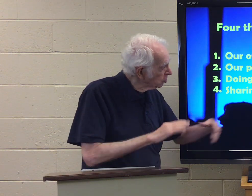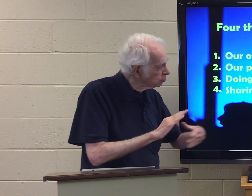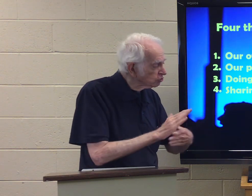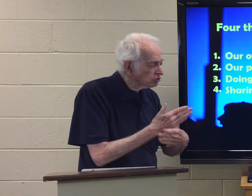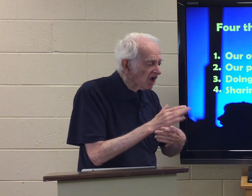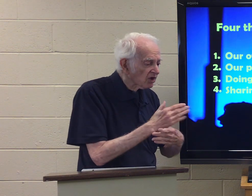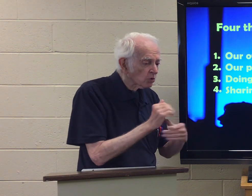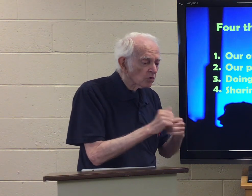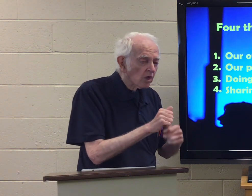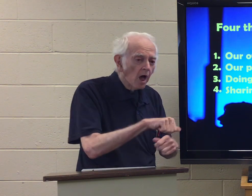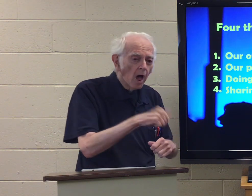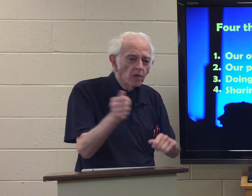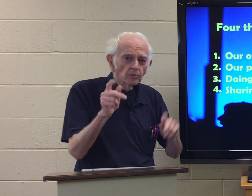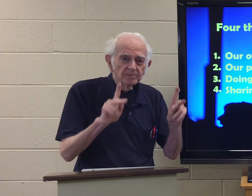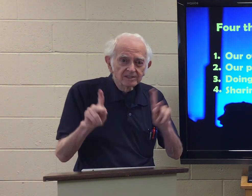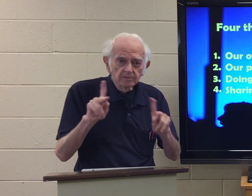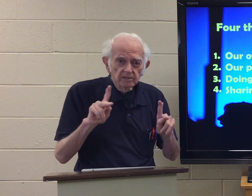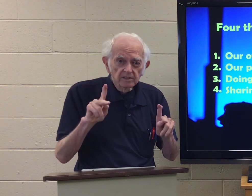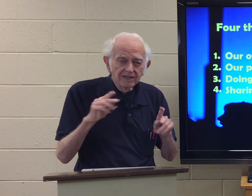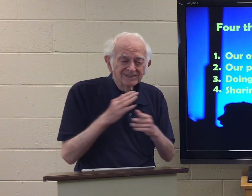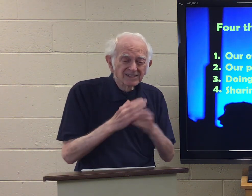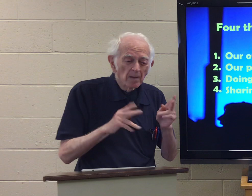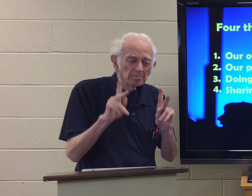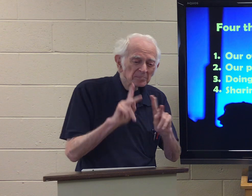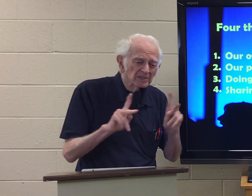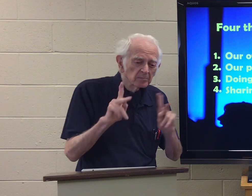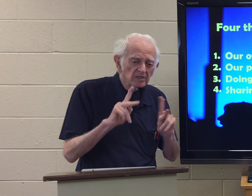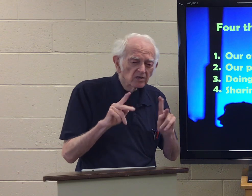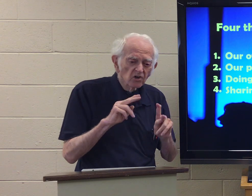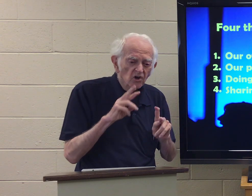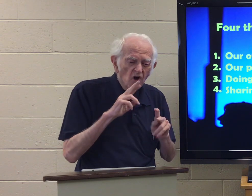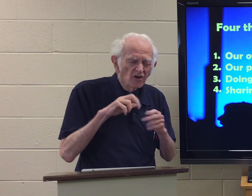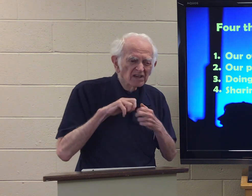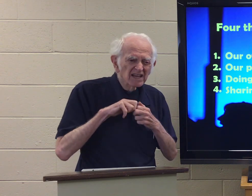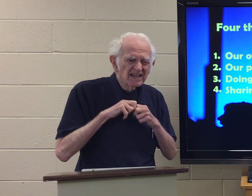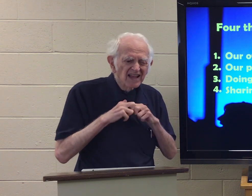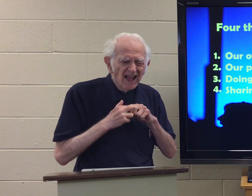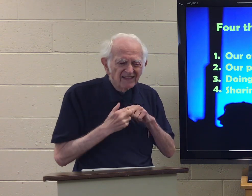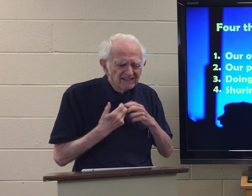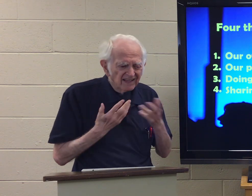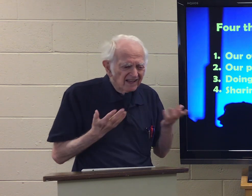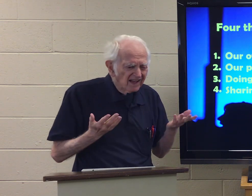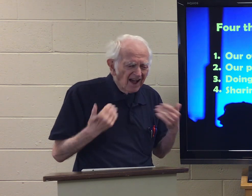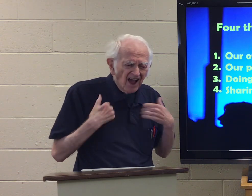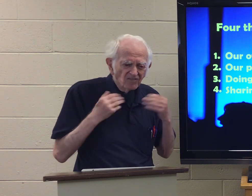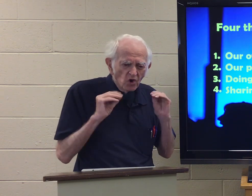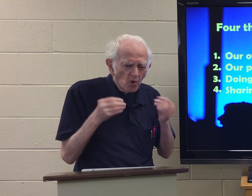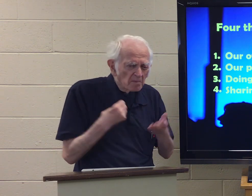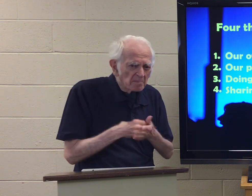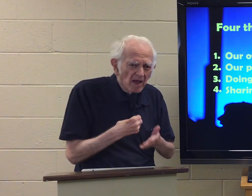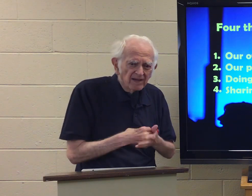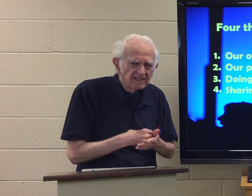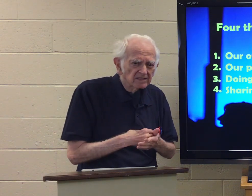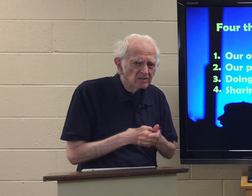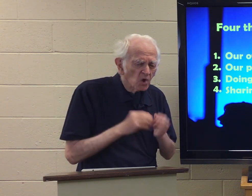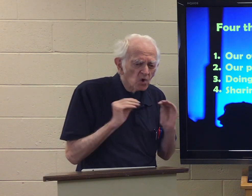sharing with other people. Some people are tight. They have no money,